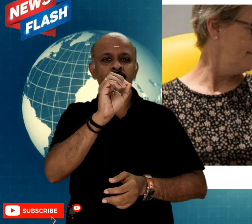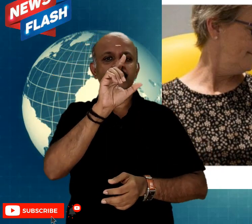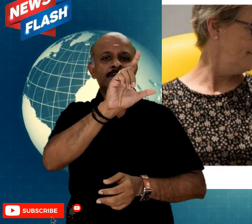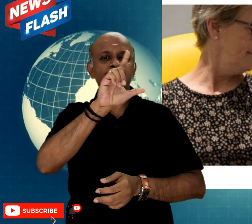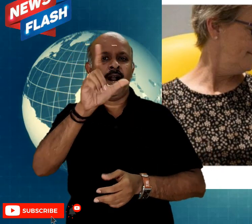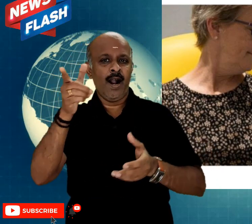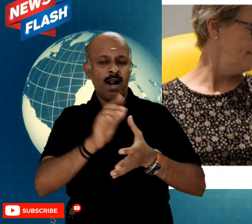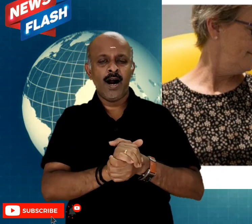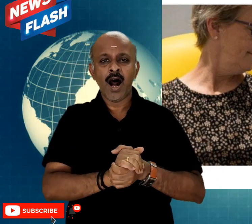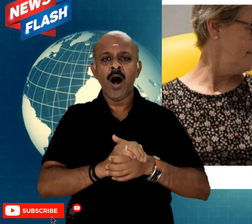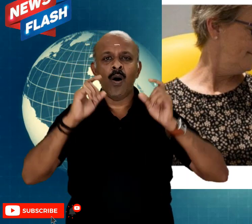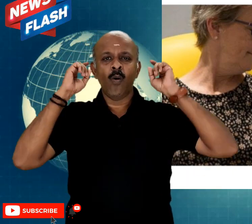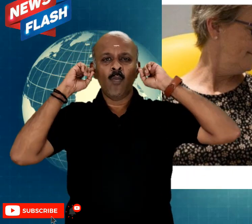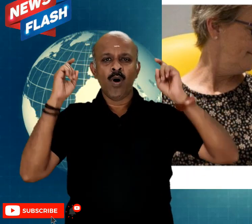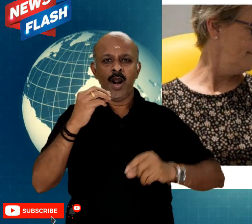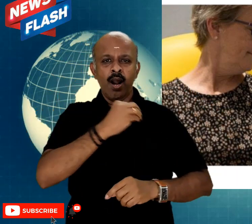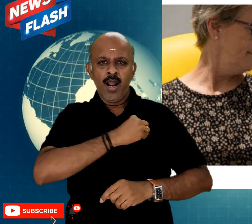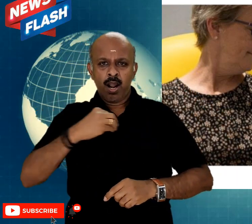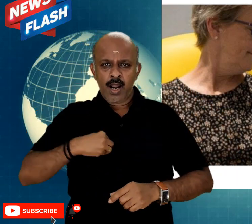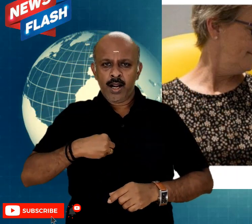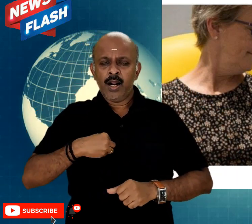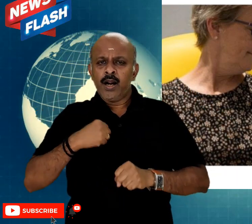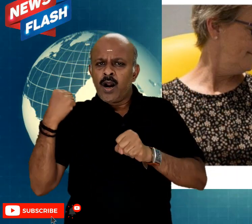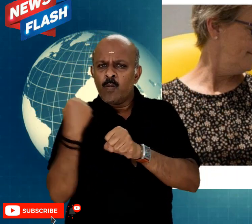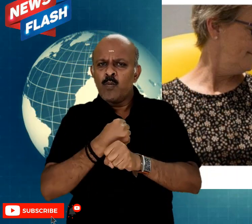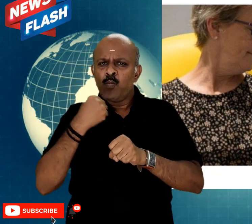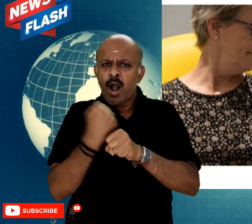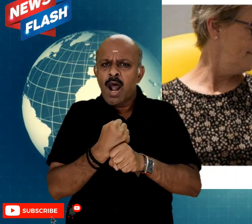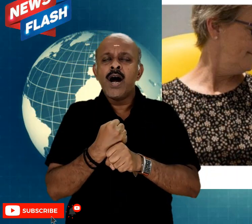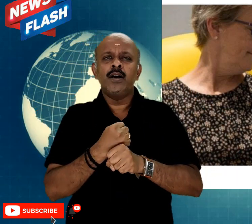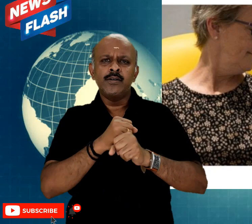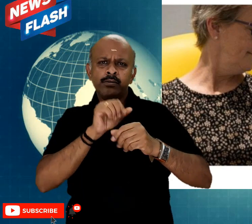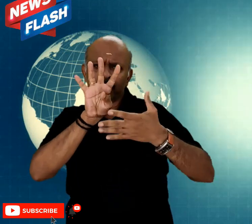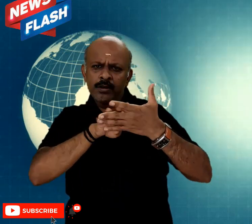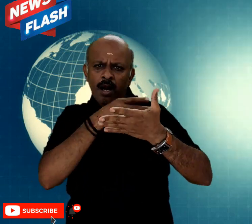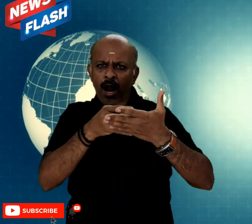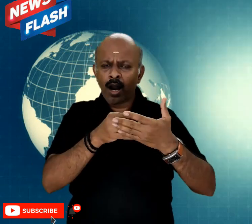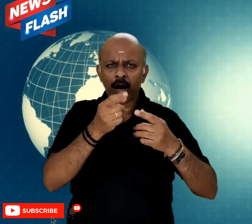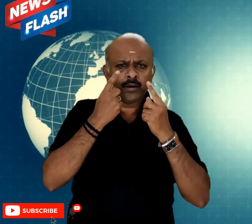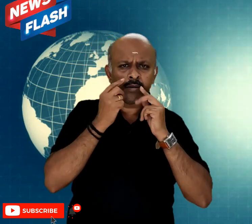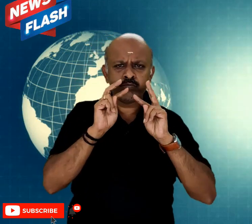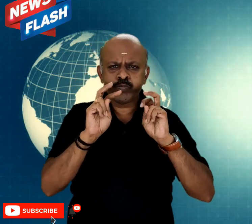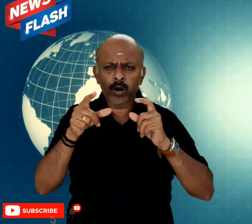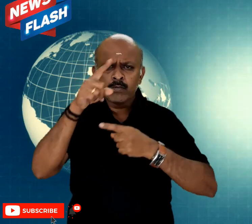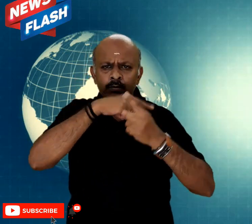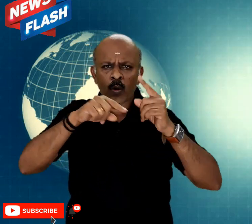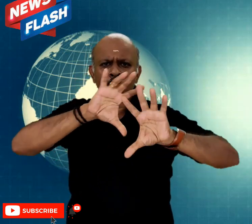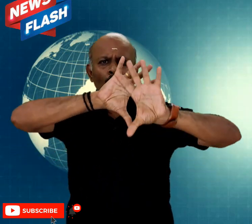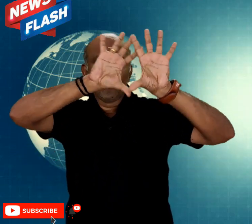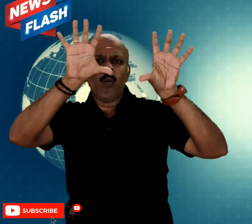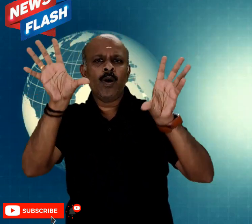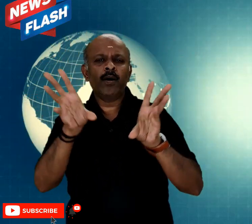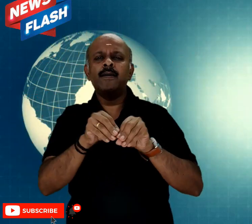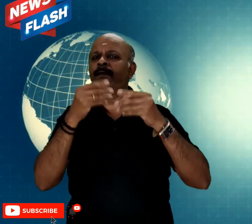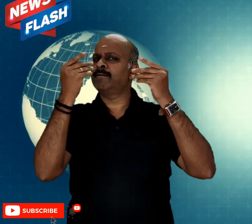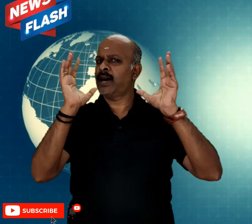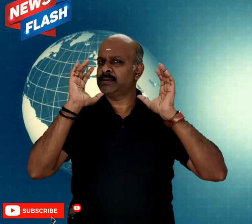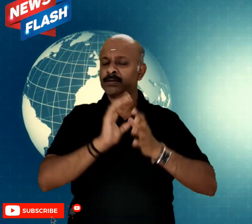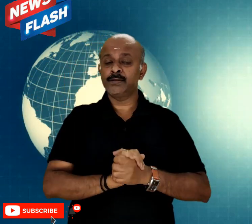They have been tested.e.